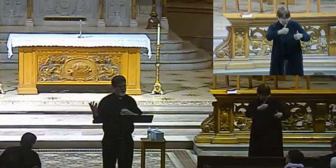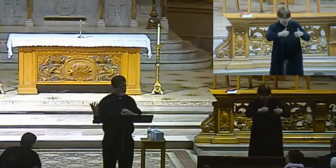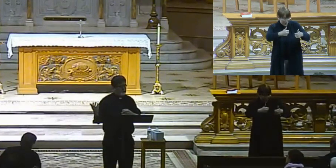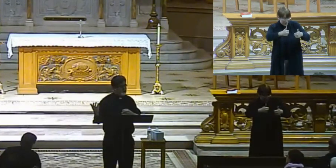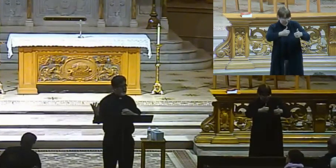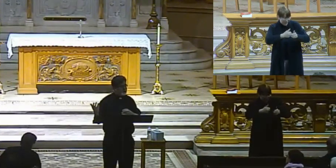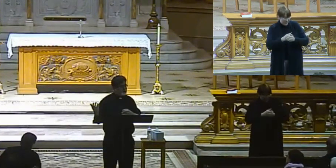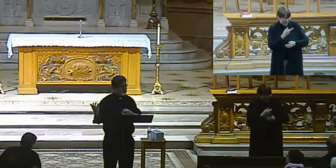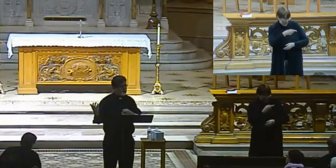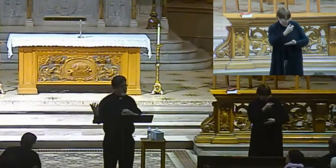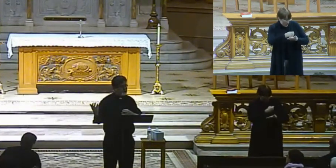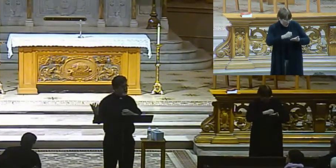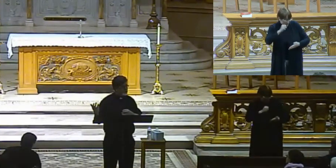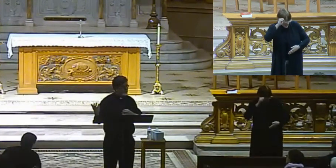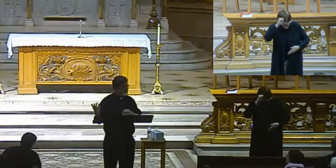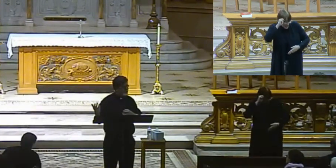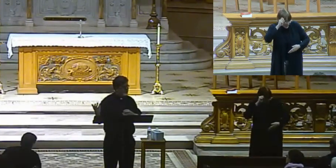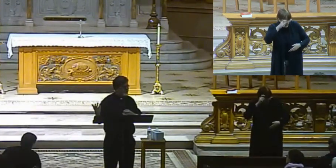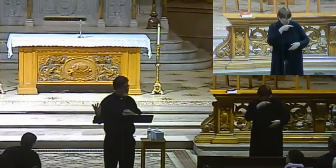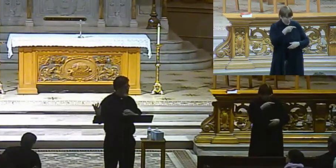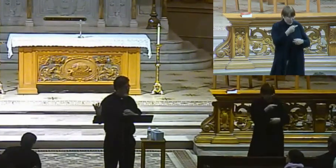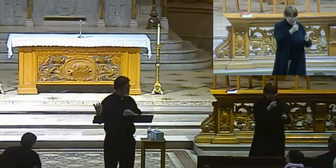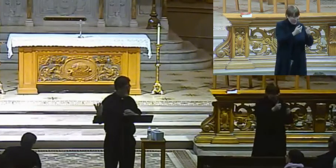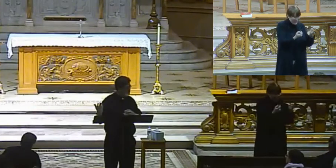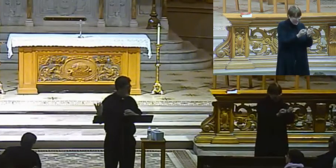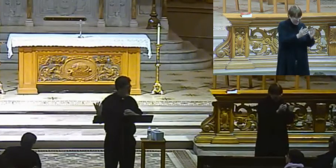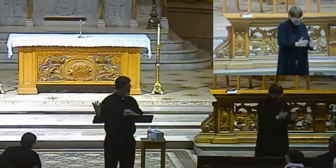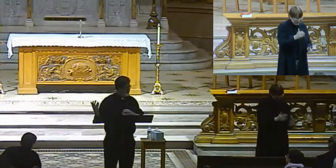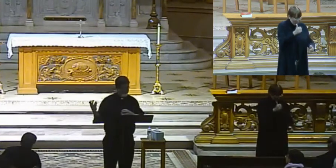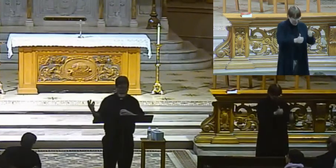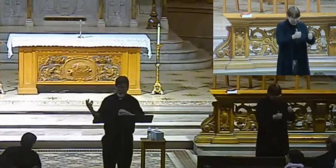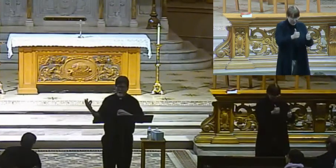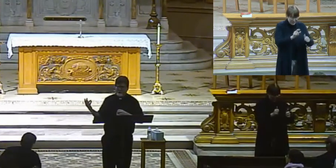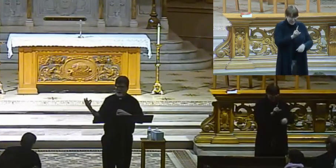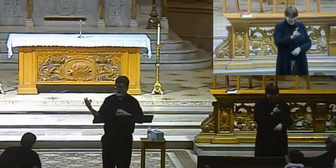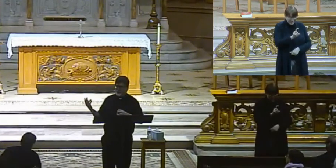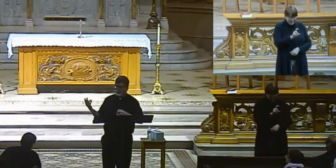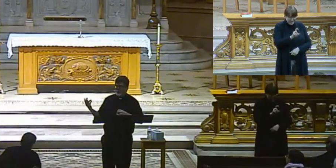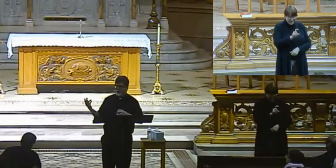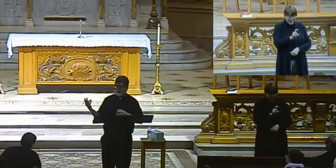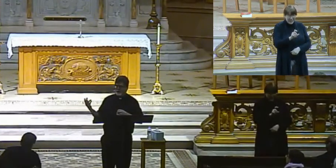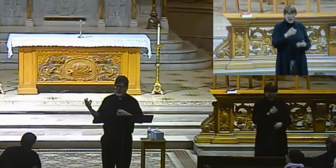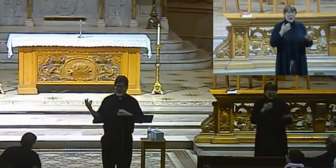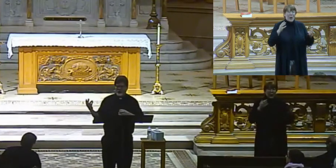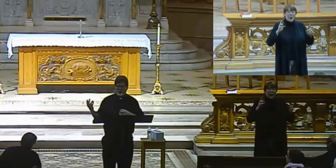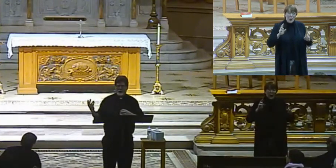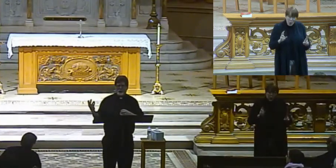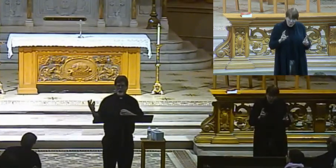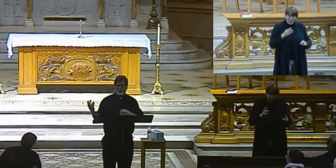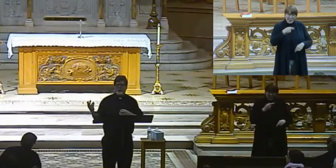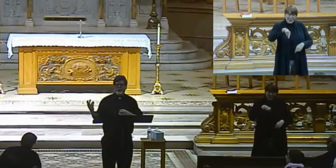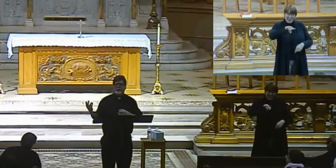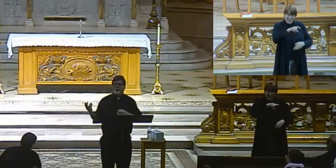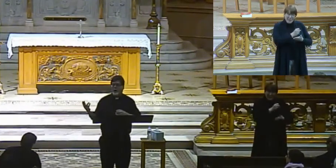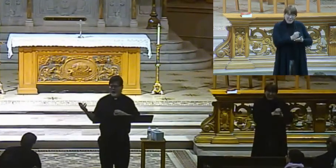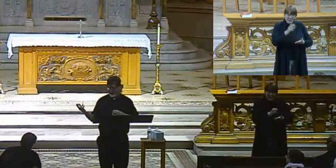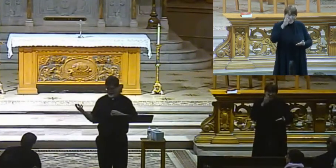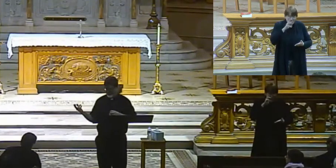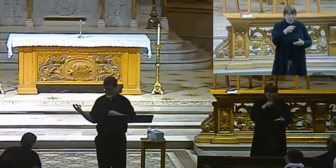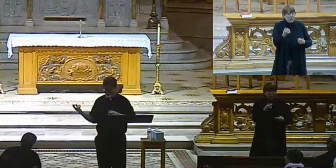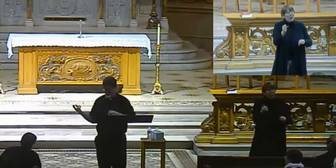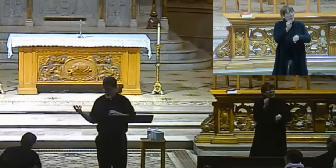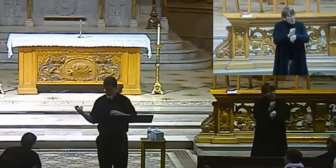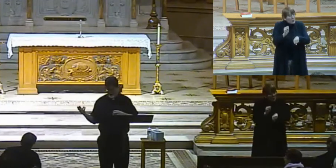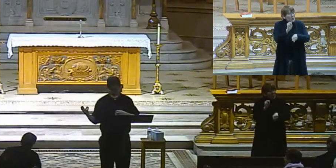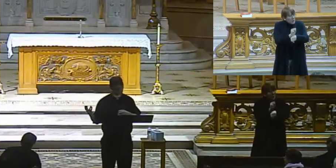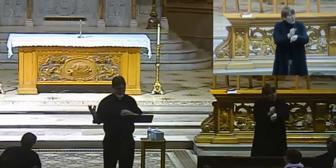Are you one of the saints or are you one of the sinners? All right? Hopefully that you are one of the saints or at least you're on your way,